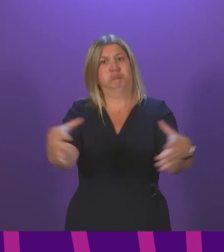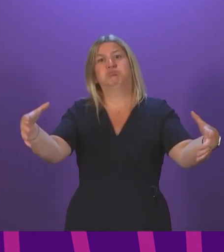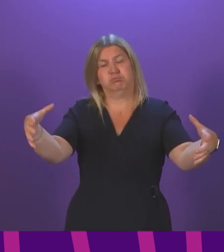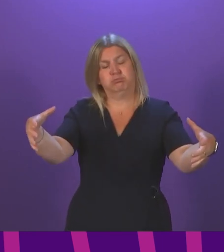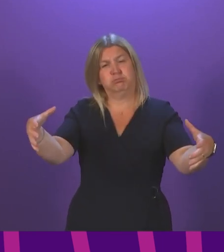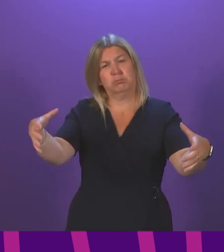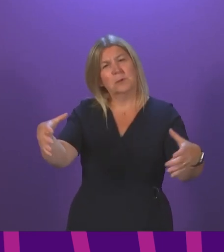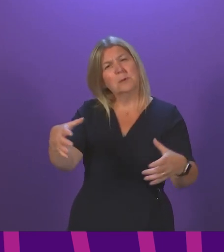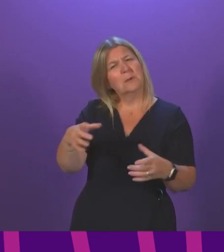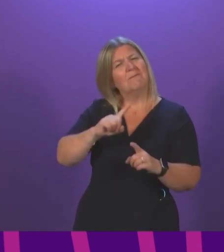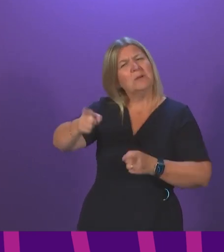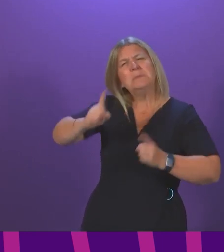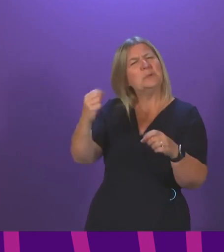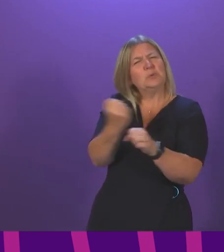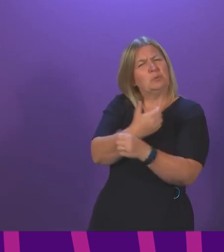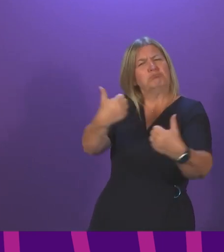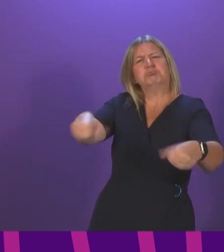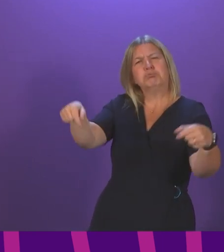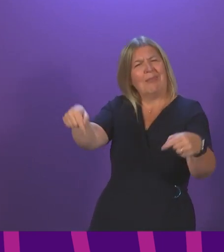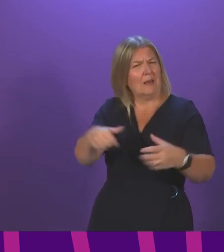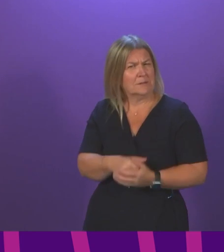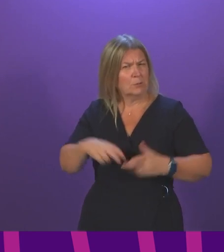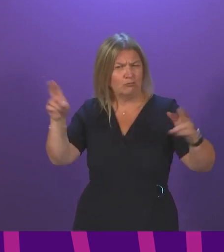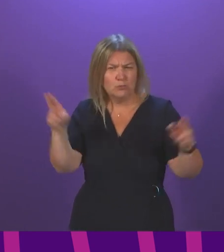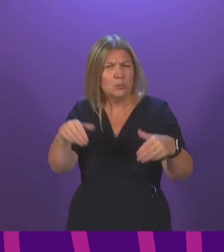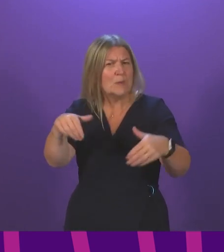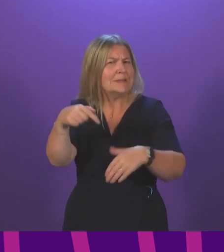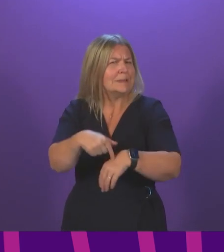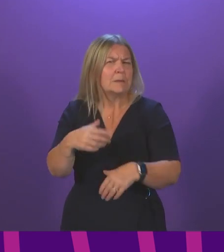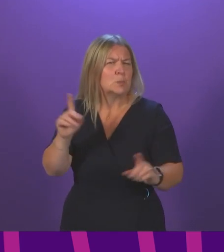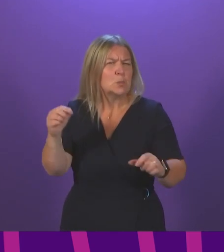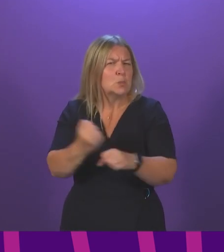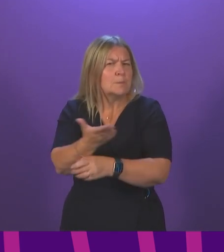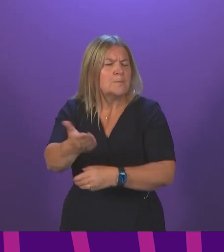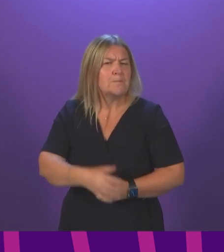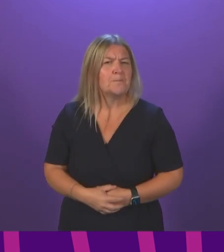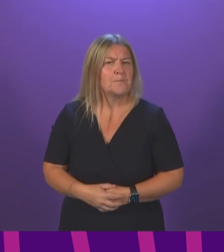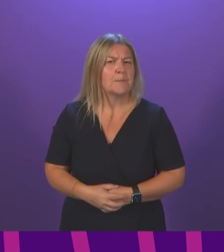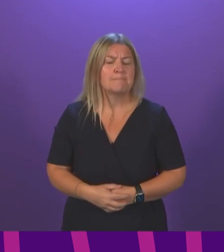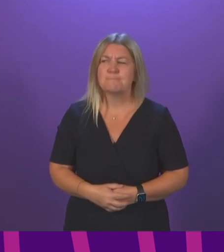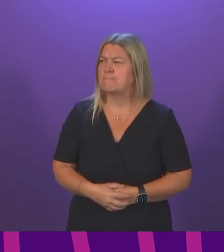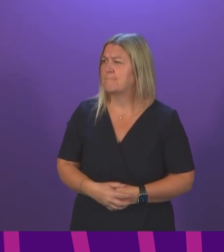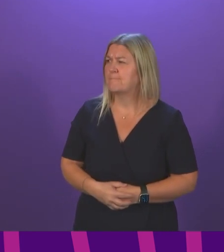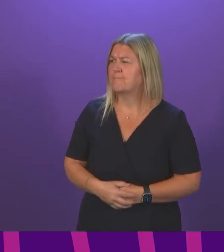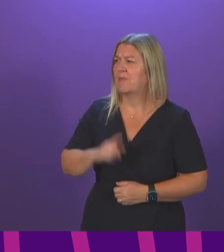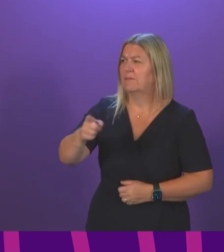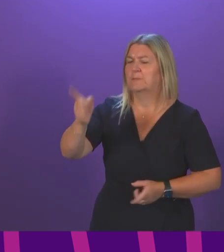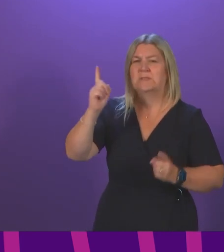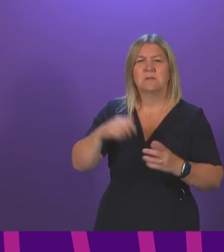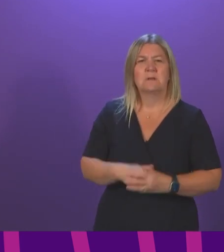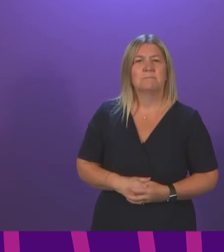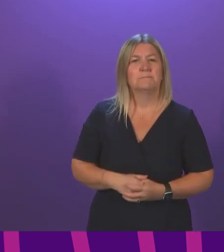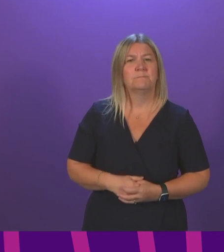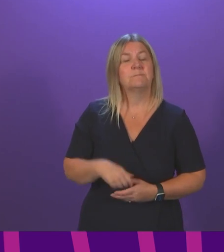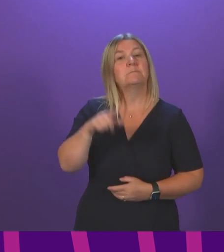shame that is young persons' mental health waiting times in this country? First Minister. Well, as I set out